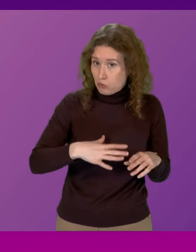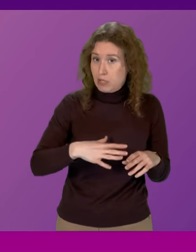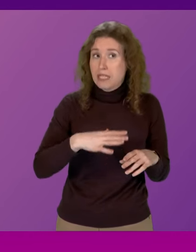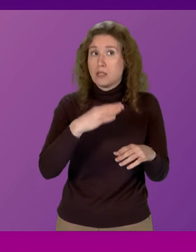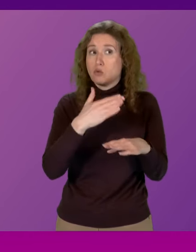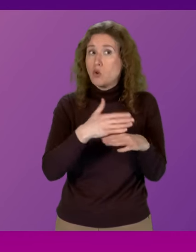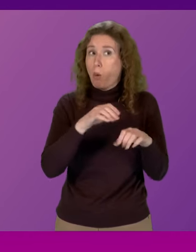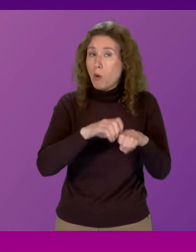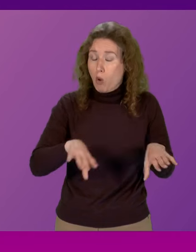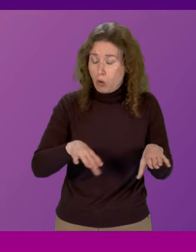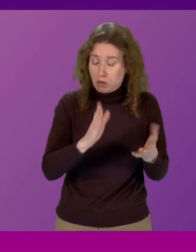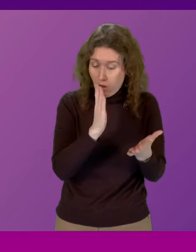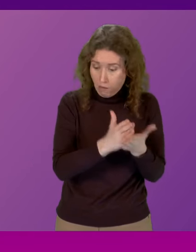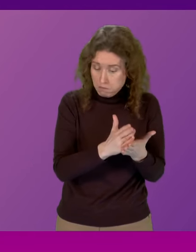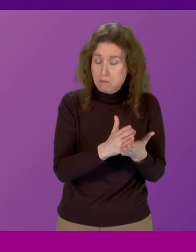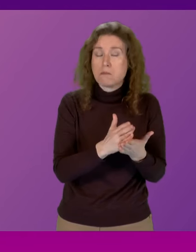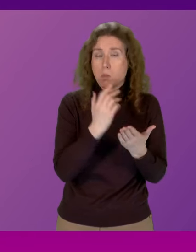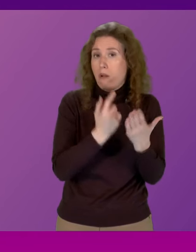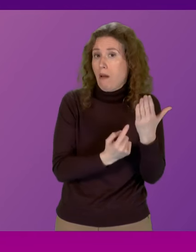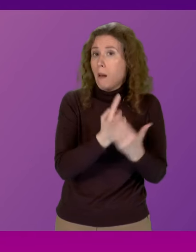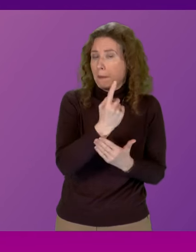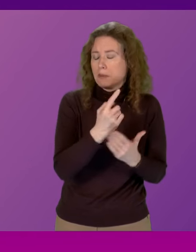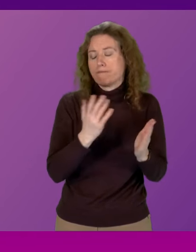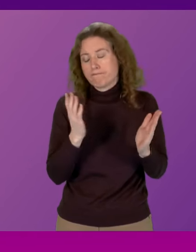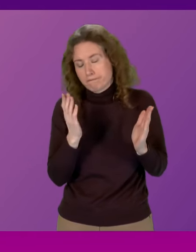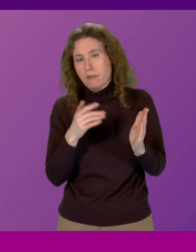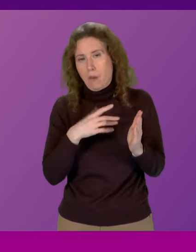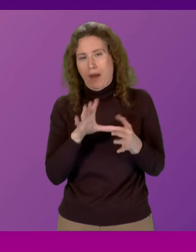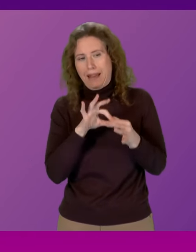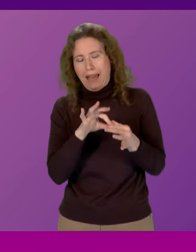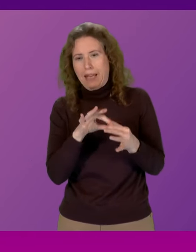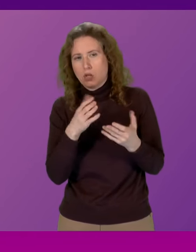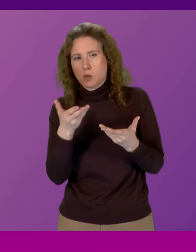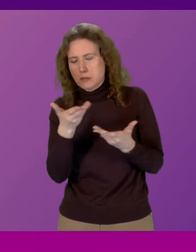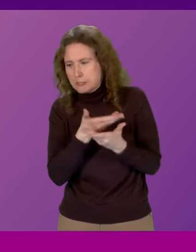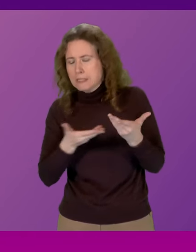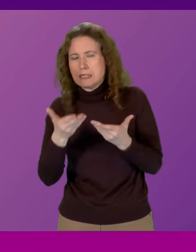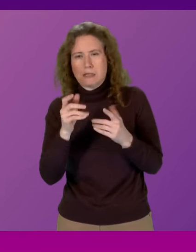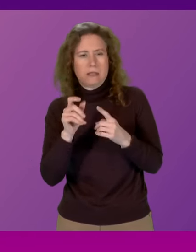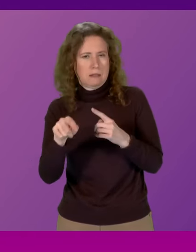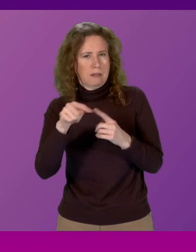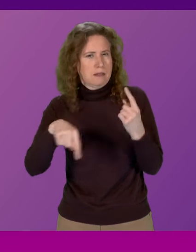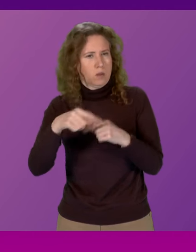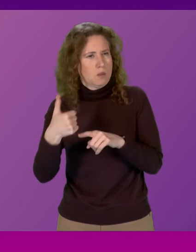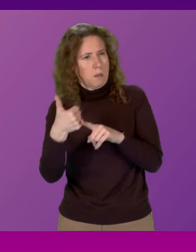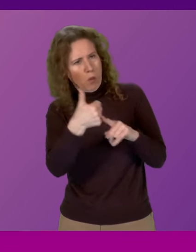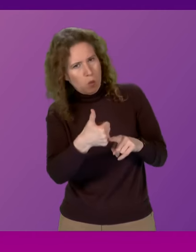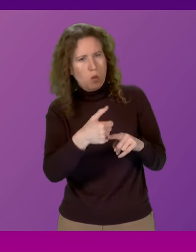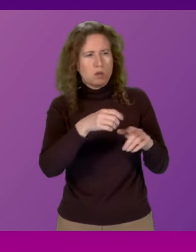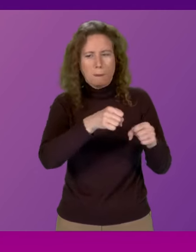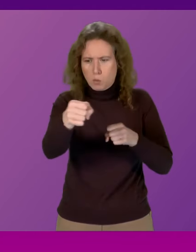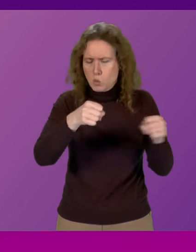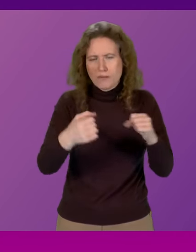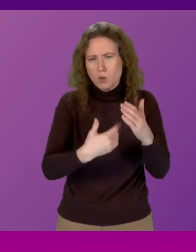if those job losses look like they are going to occur then we can of course engage pay so we can insist with of course redeployment